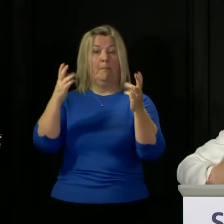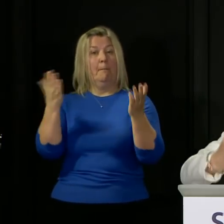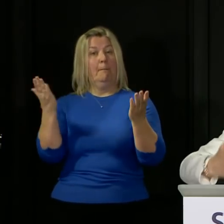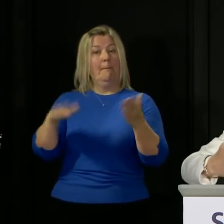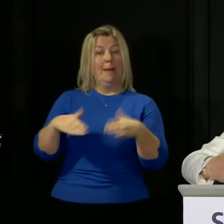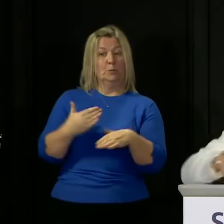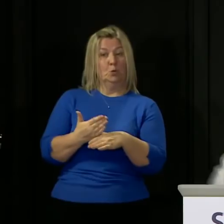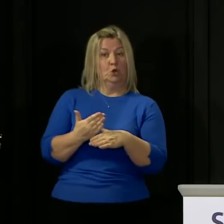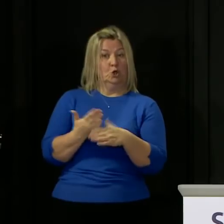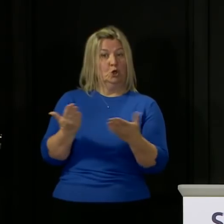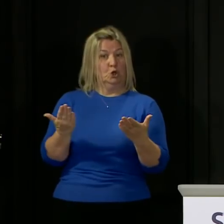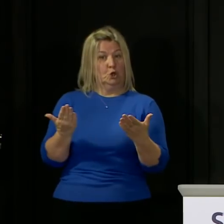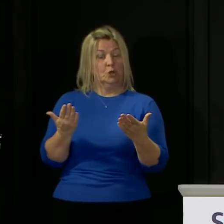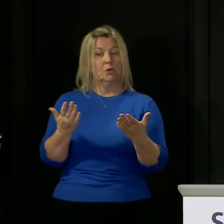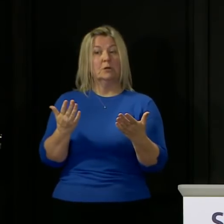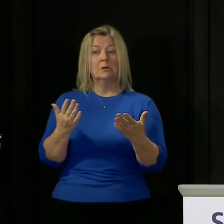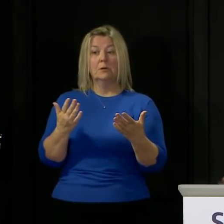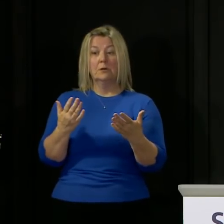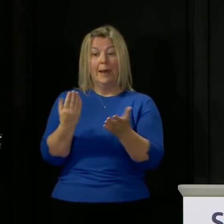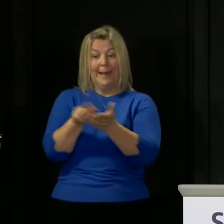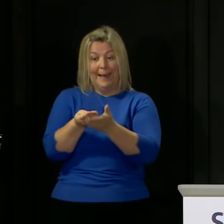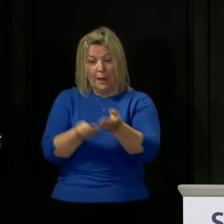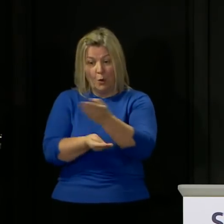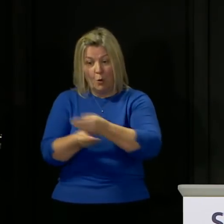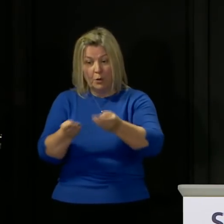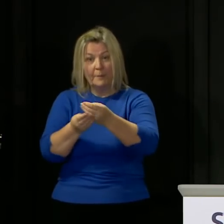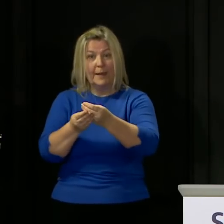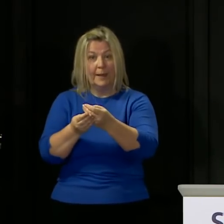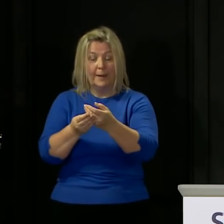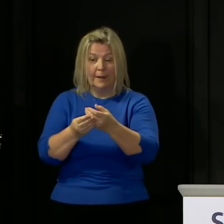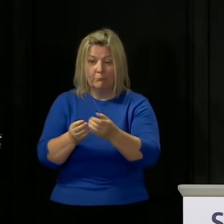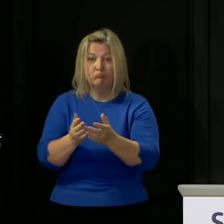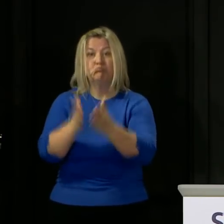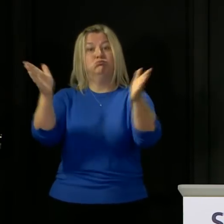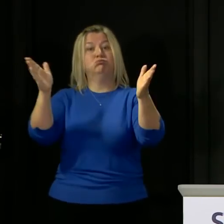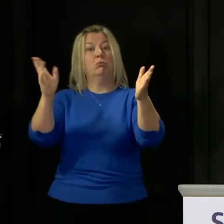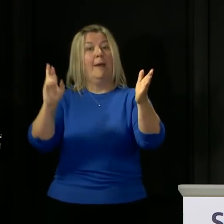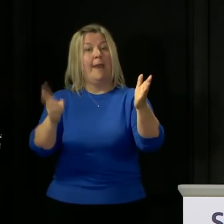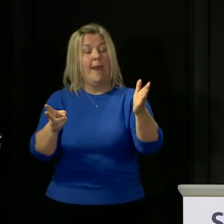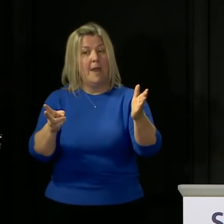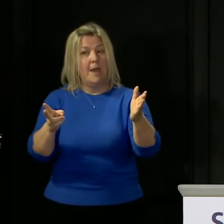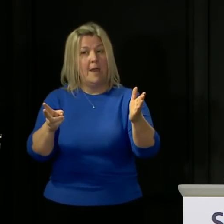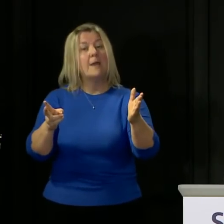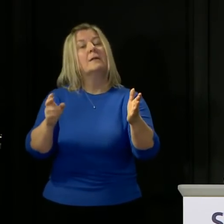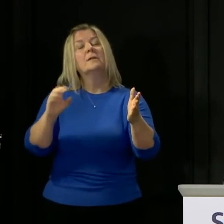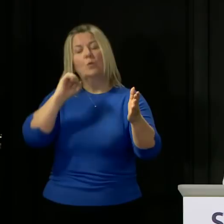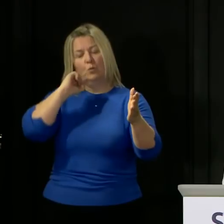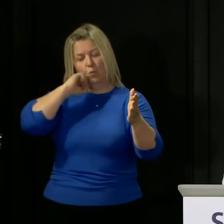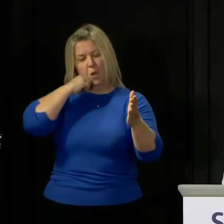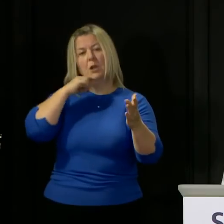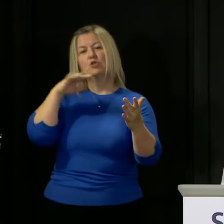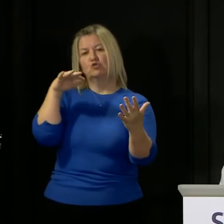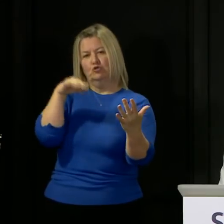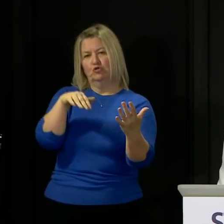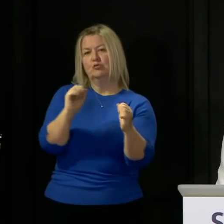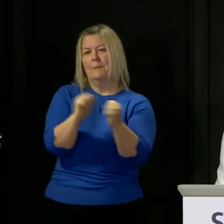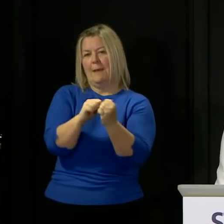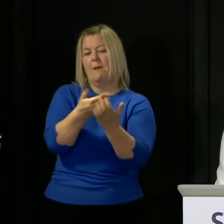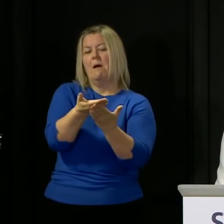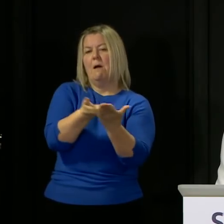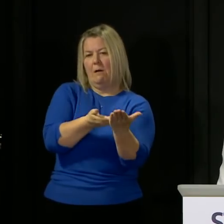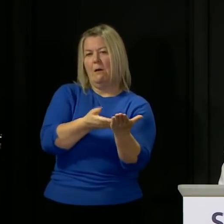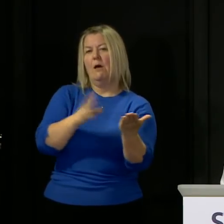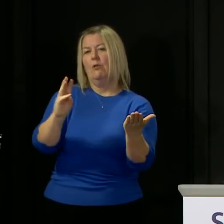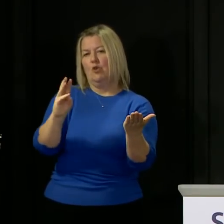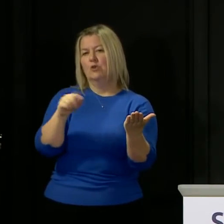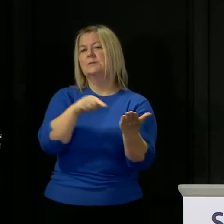reopening and restarting of the economy will be covered in the route map we set out on Thursday what I said at the outset and Scotland